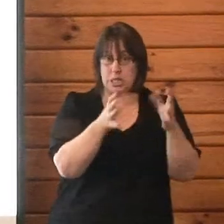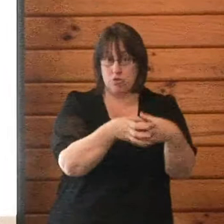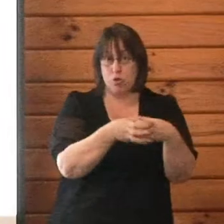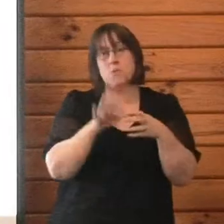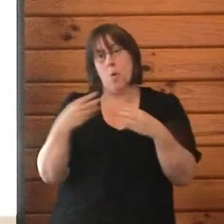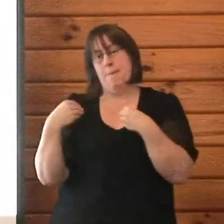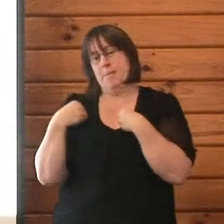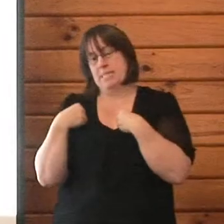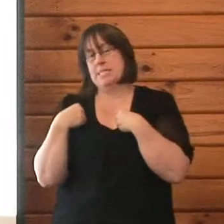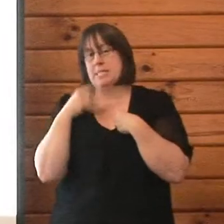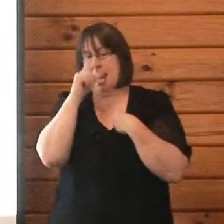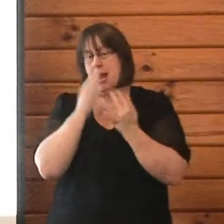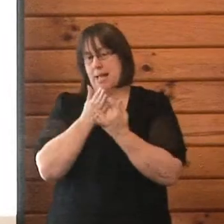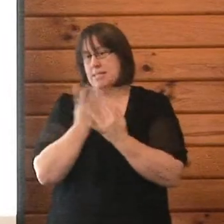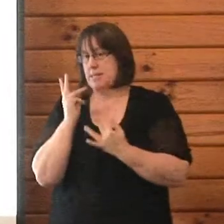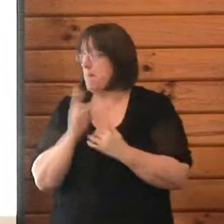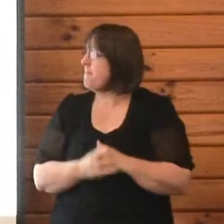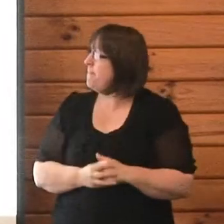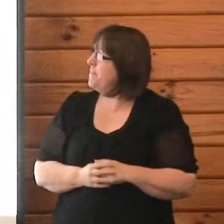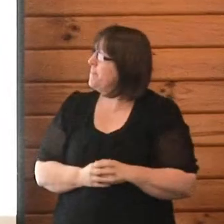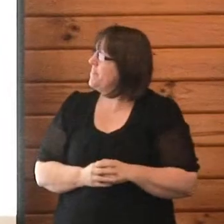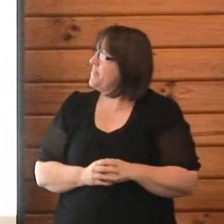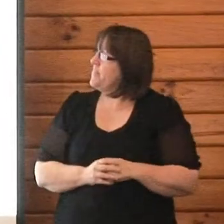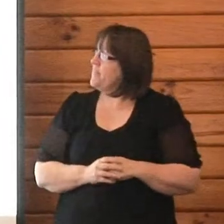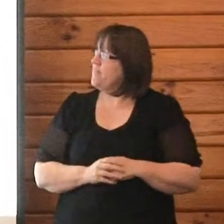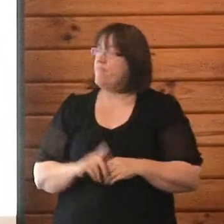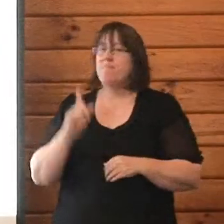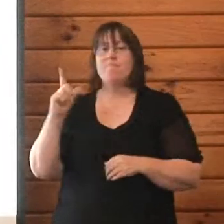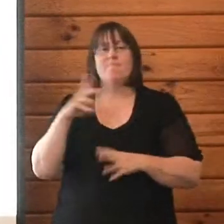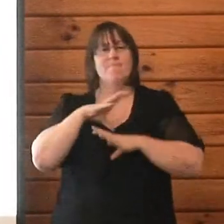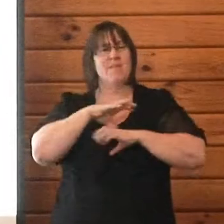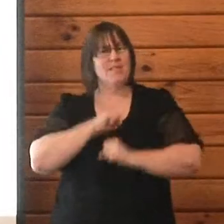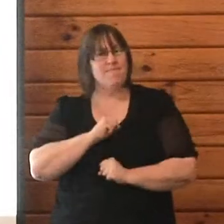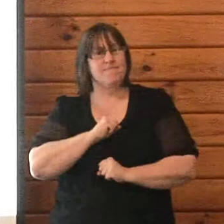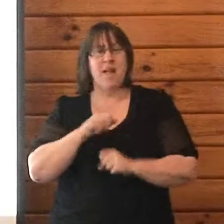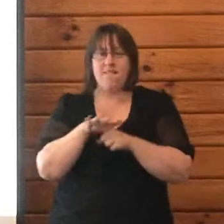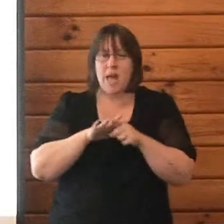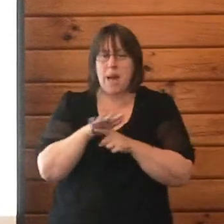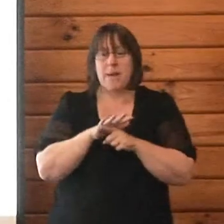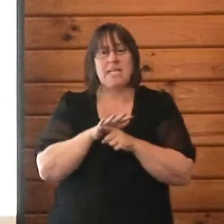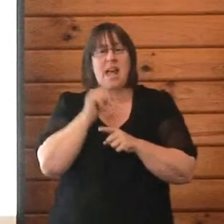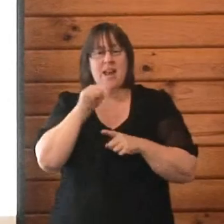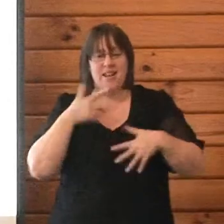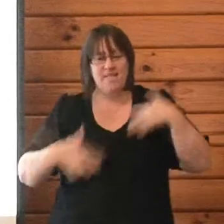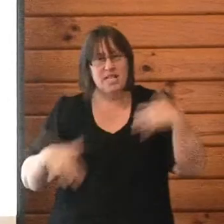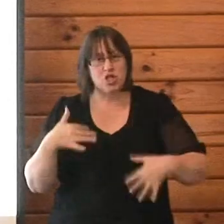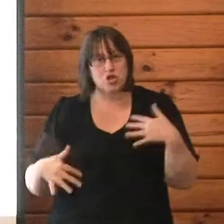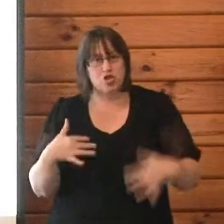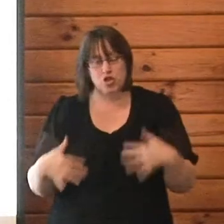We're also supporting bereaved families and seriously injured from the Canterbury